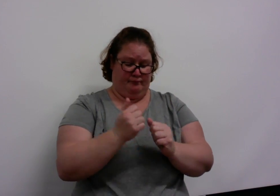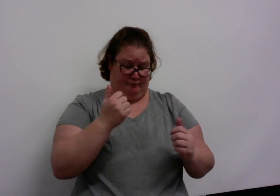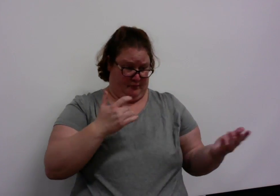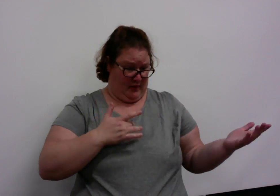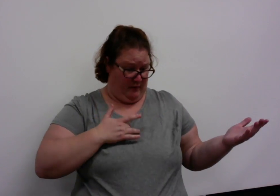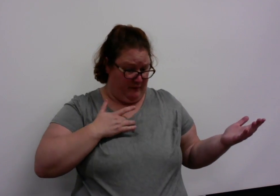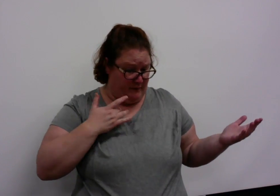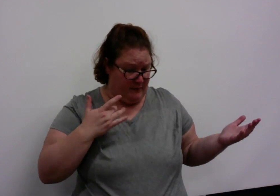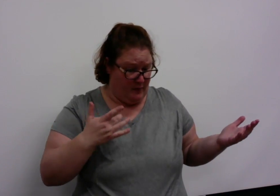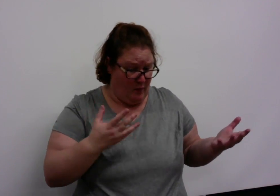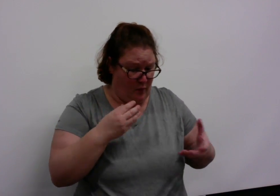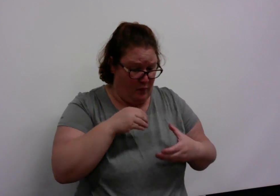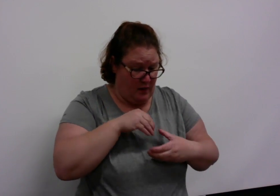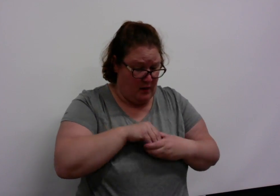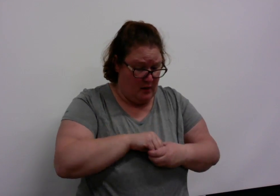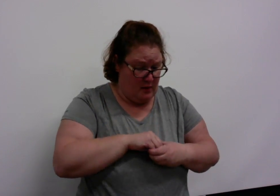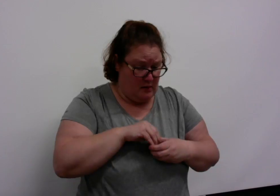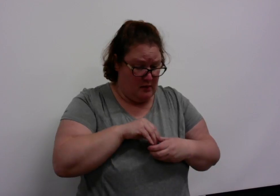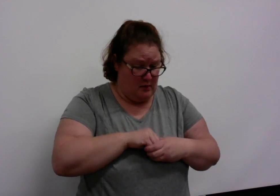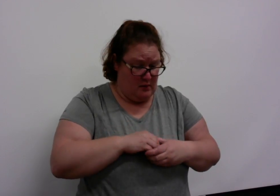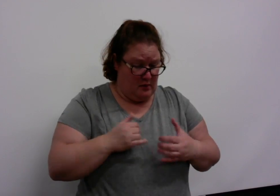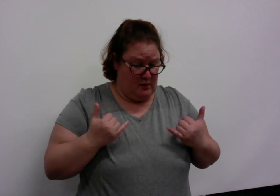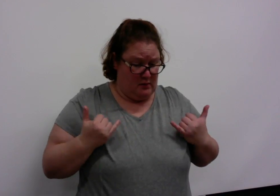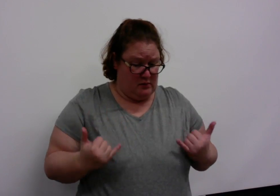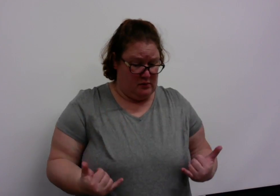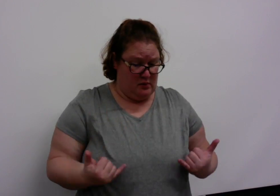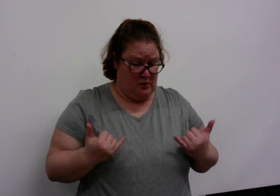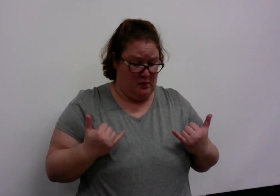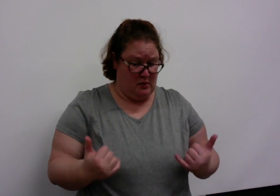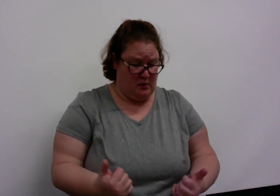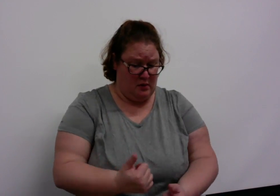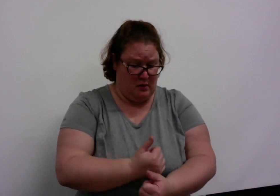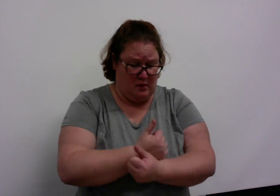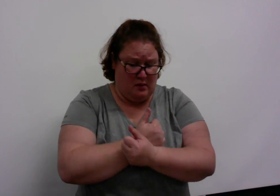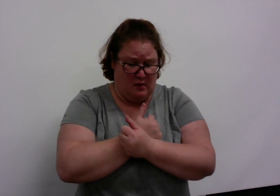you needn't too